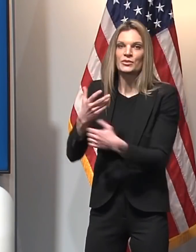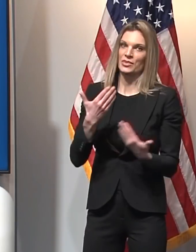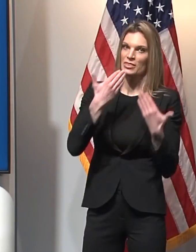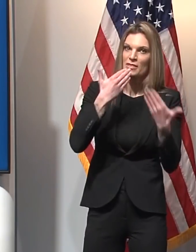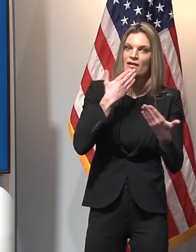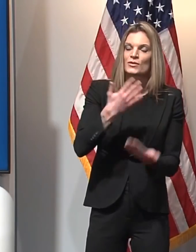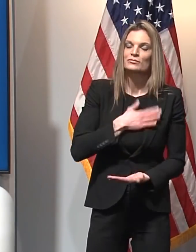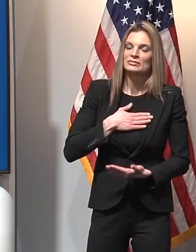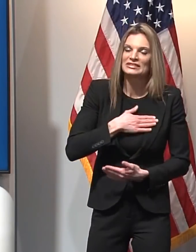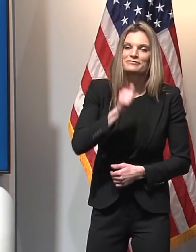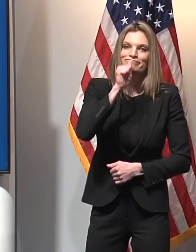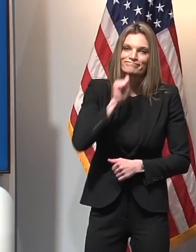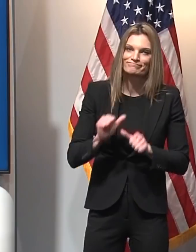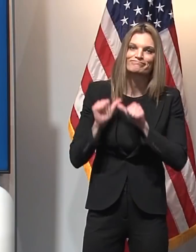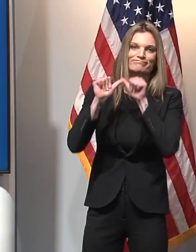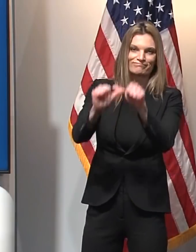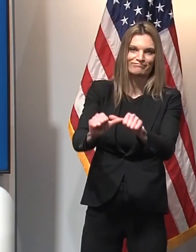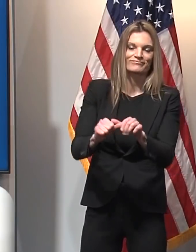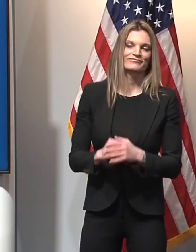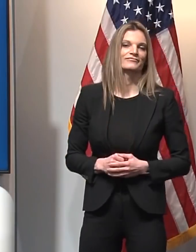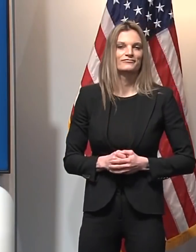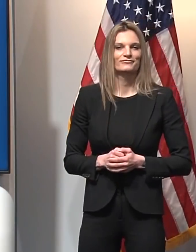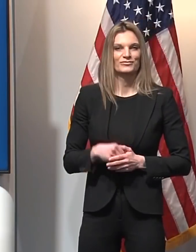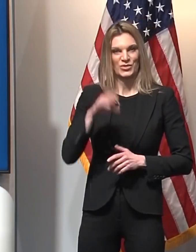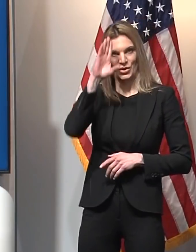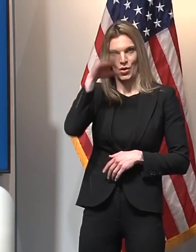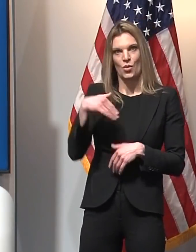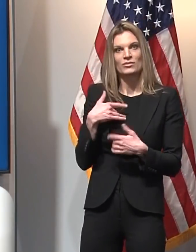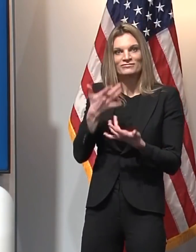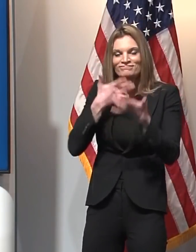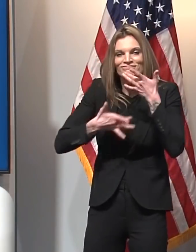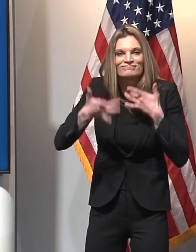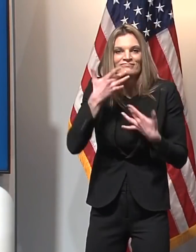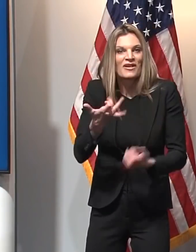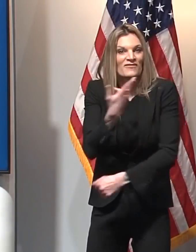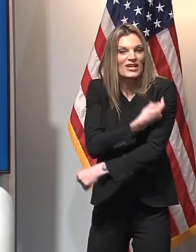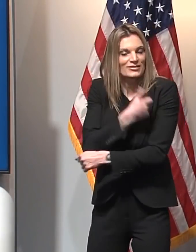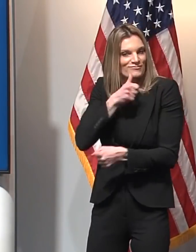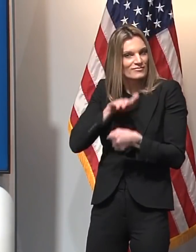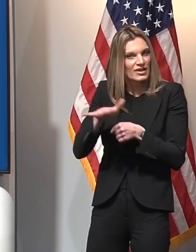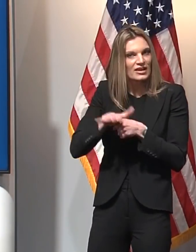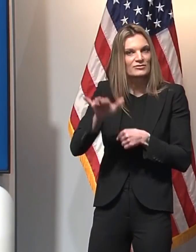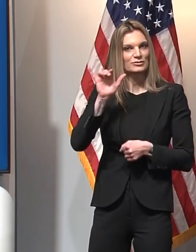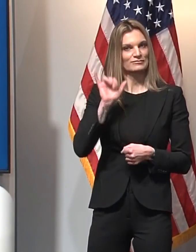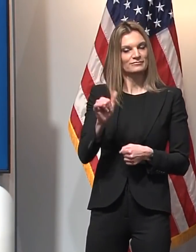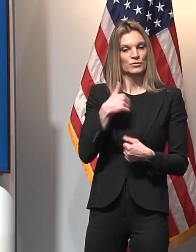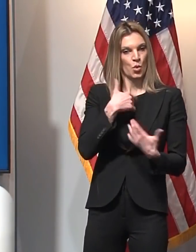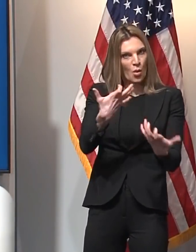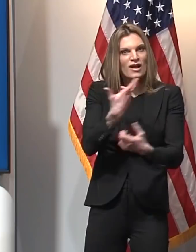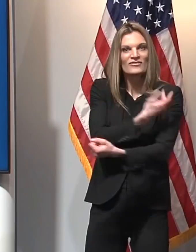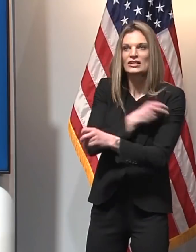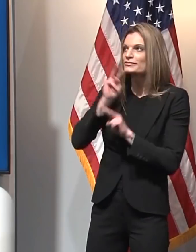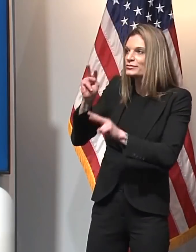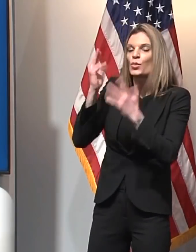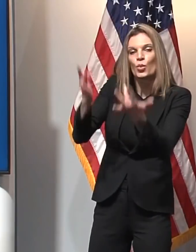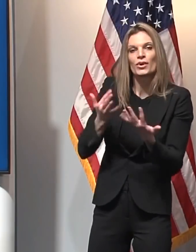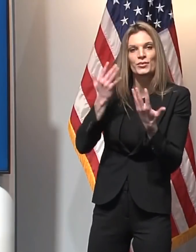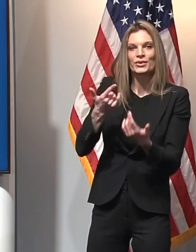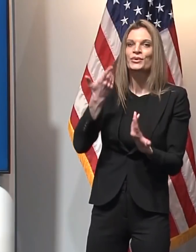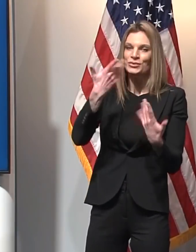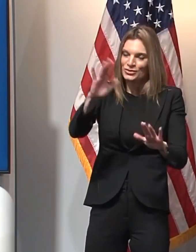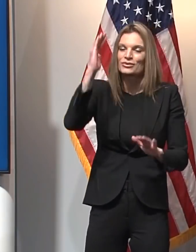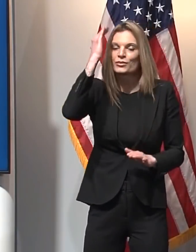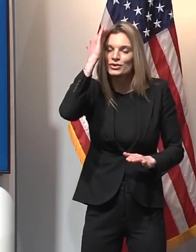you for your your patients. We know there are not enough vaccines in the state for everyone who is currently eligible to receive the